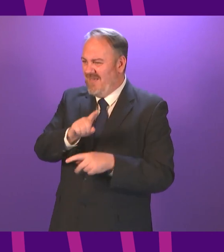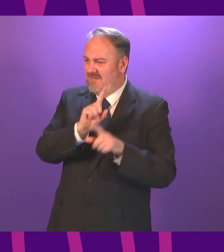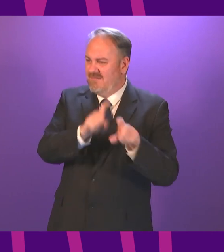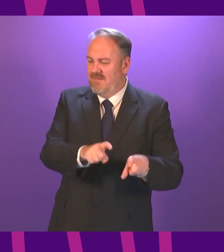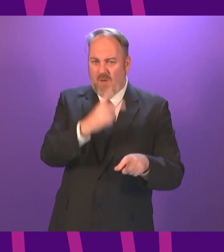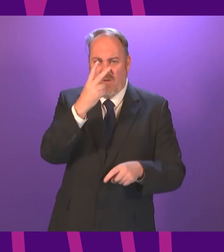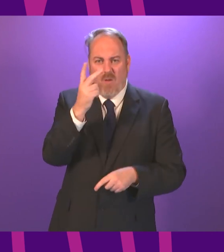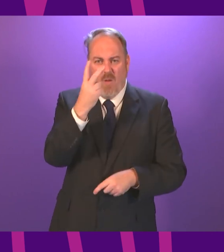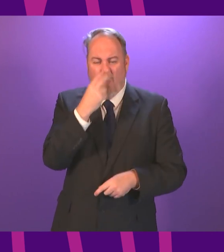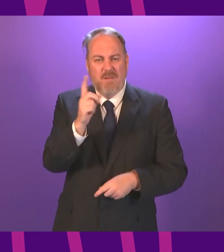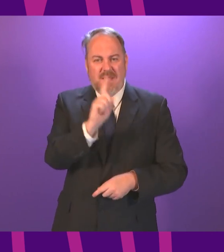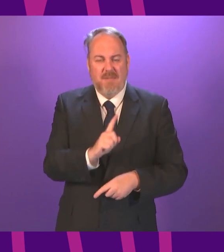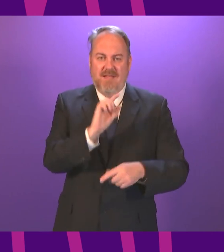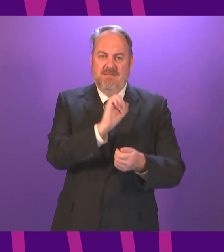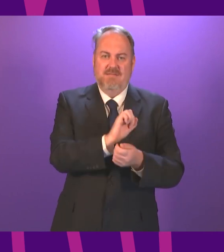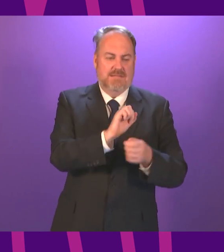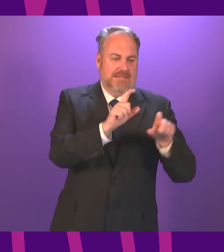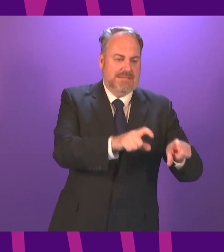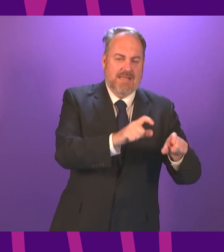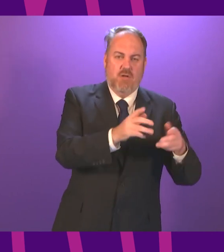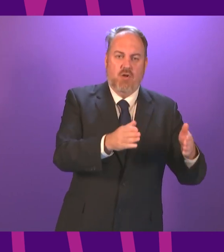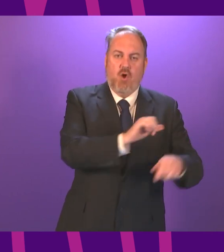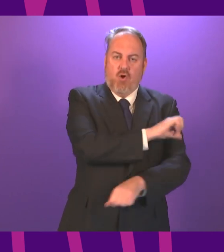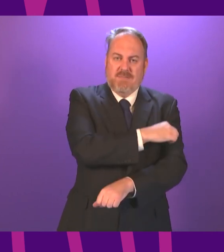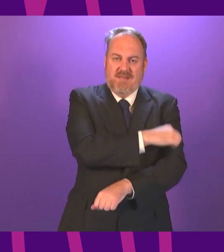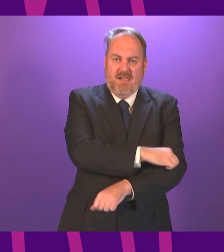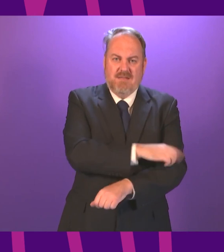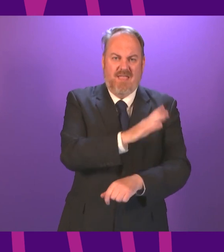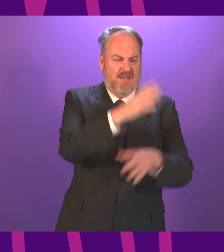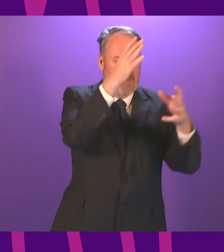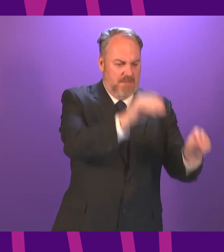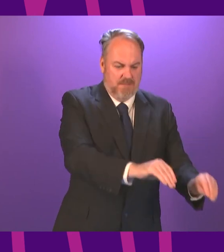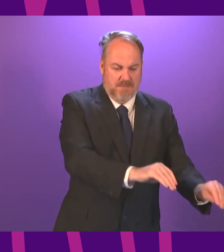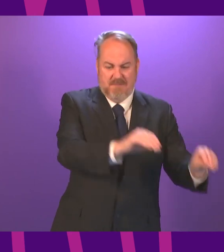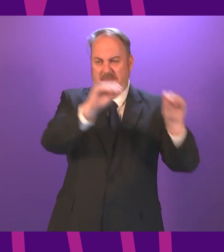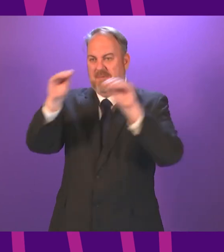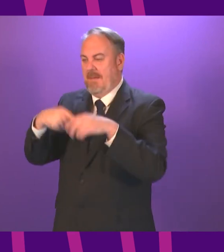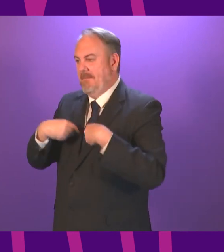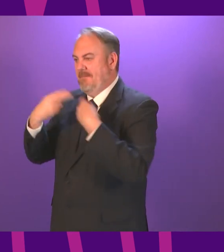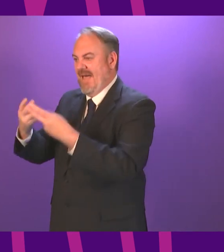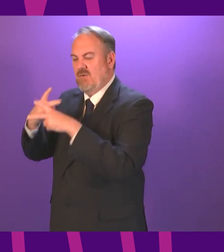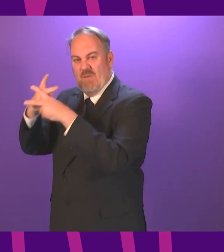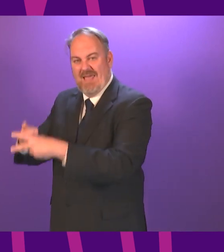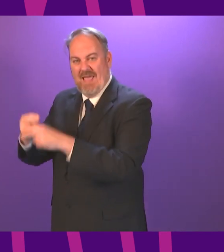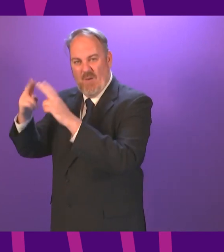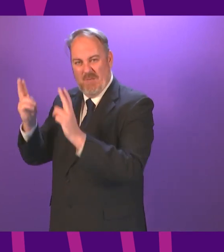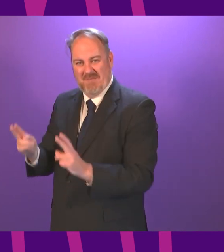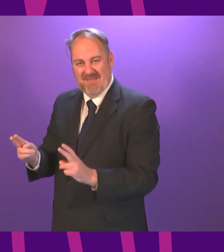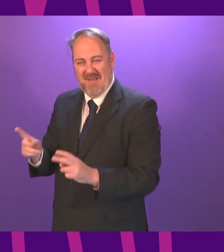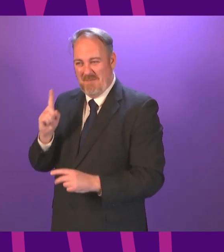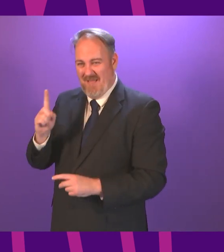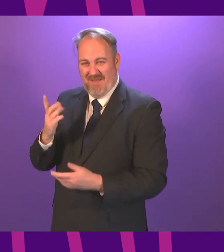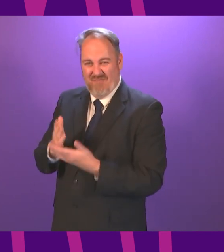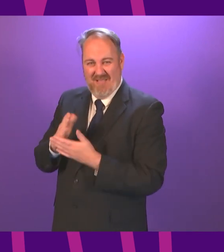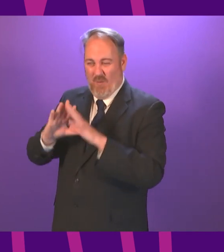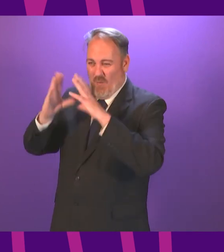and into Scottish care homes. Presiding officer, the international community had been screaming about asymptomatic viral transmission since January.